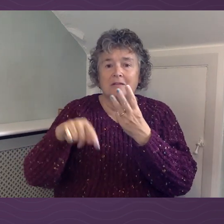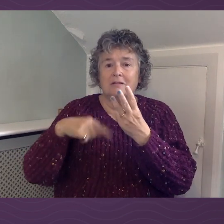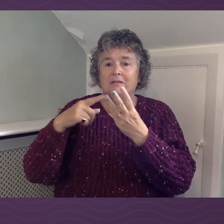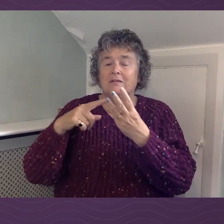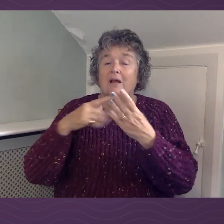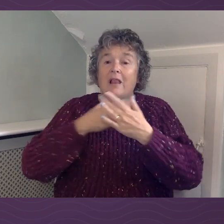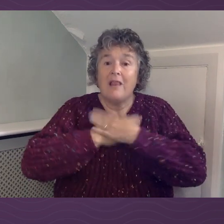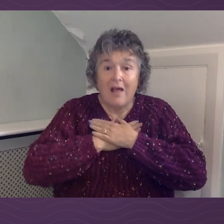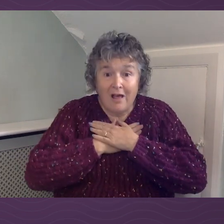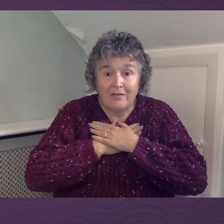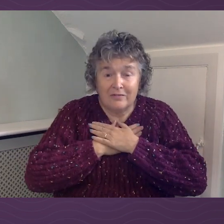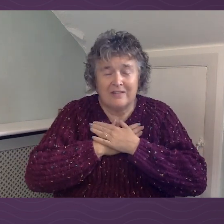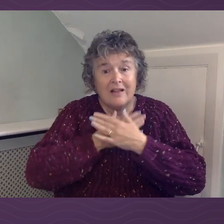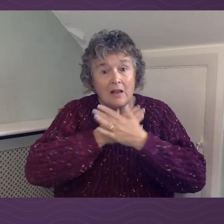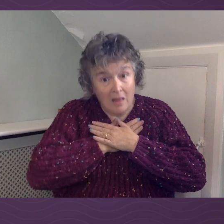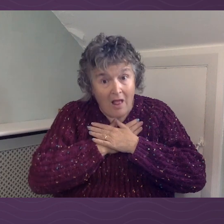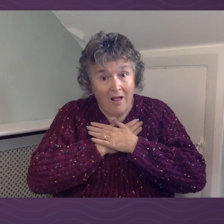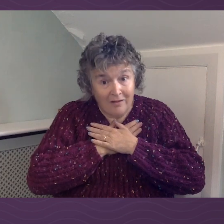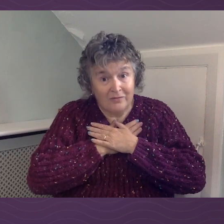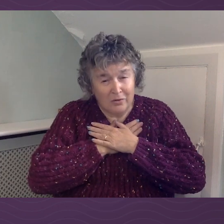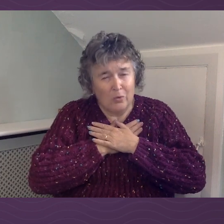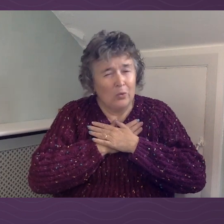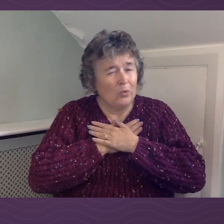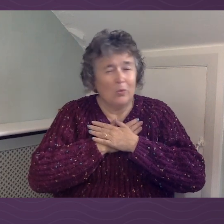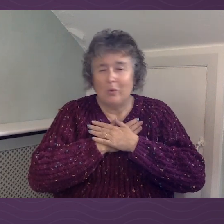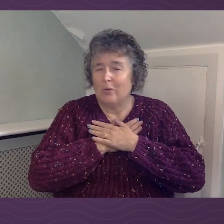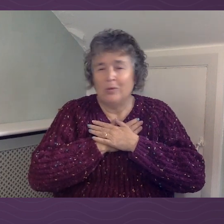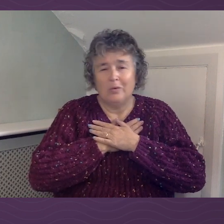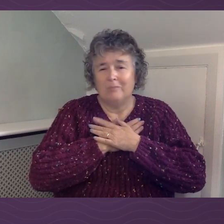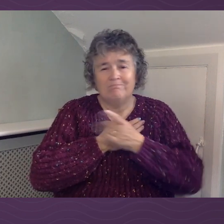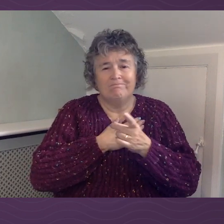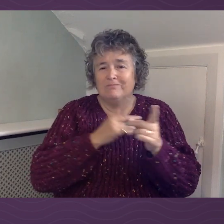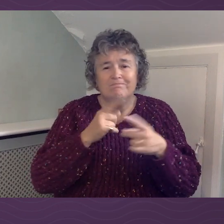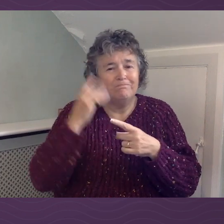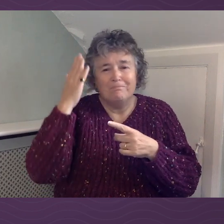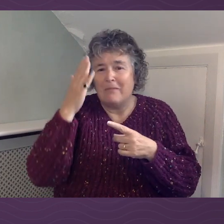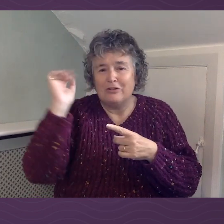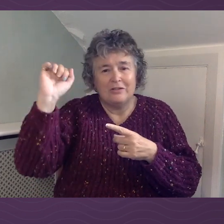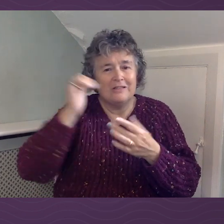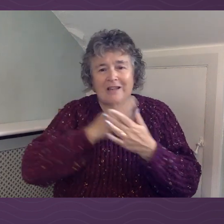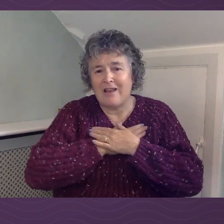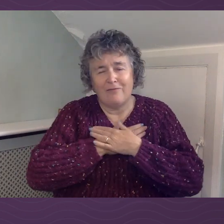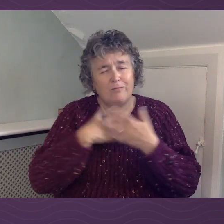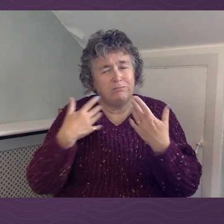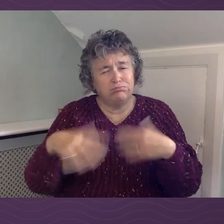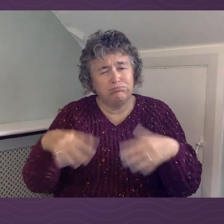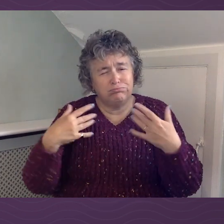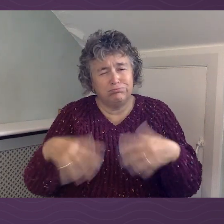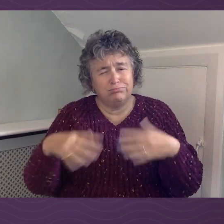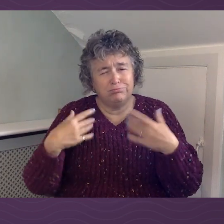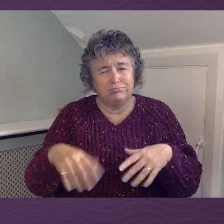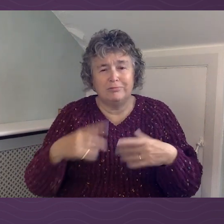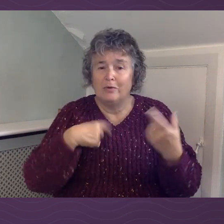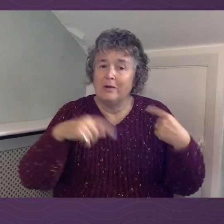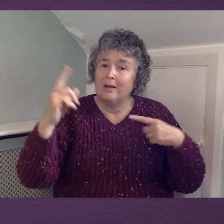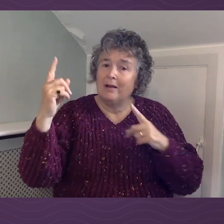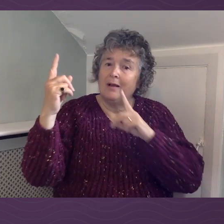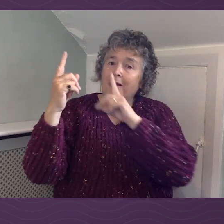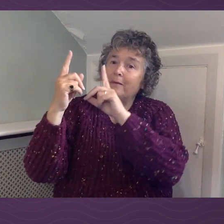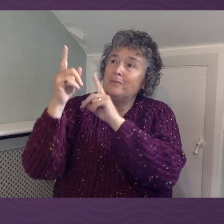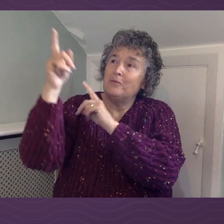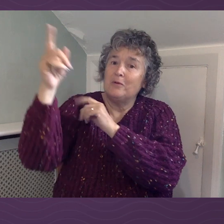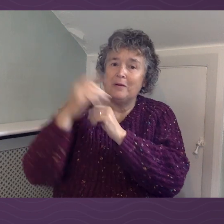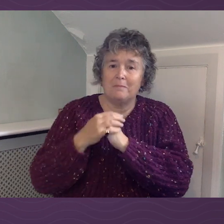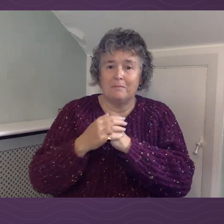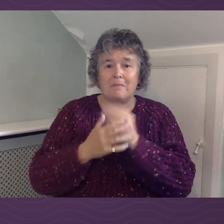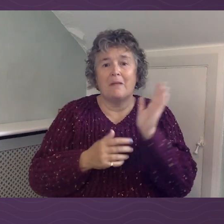us more deeply than you can possibly imagine. That's who we have come to, who